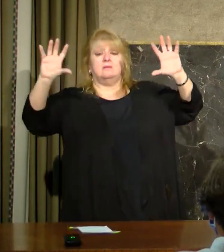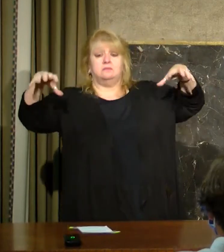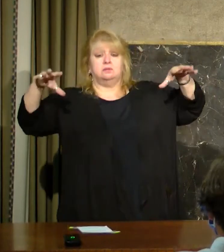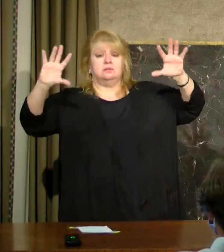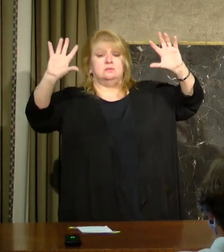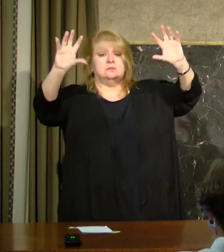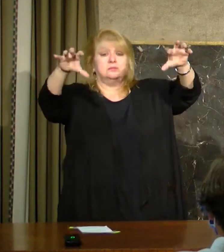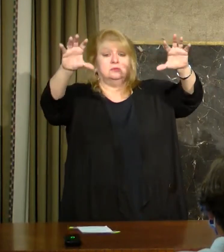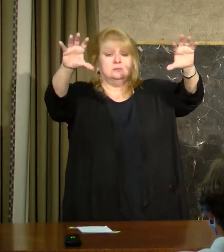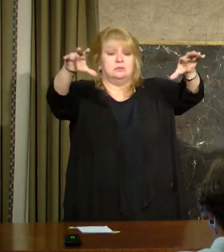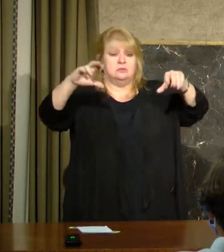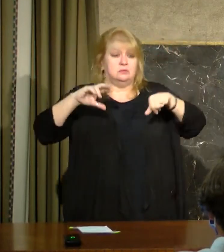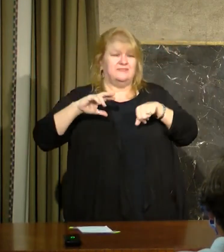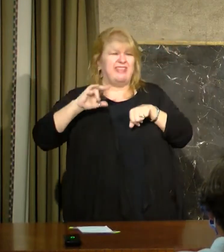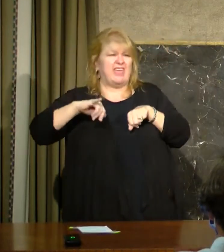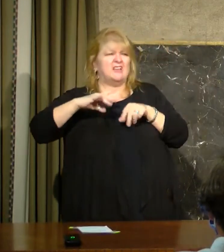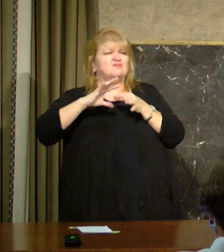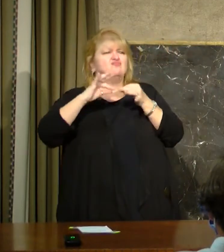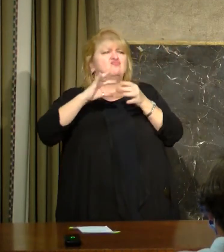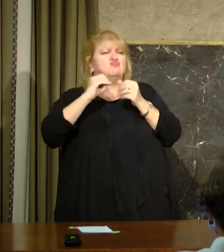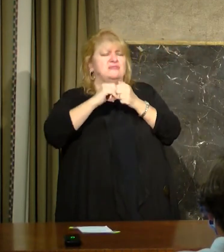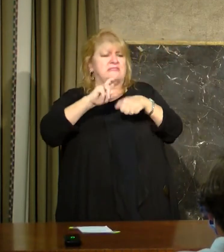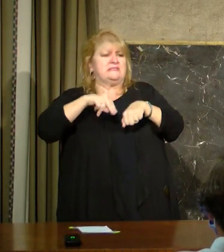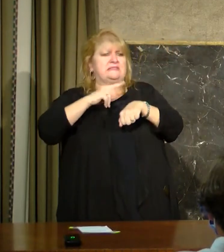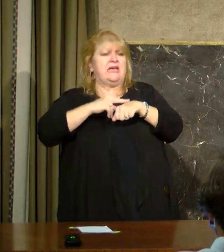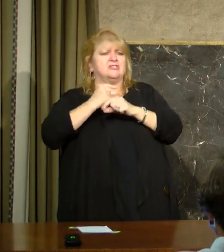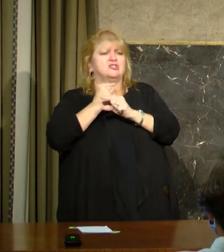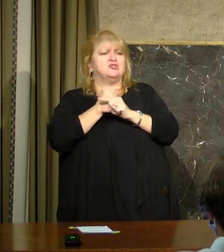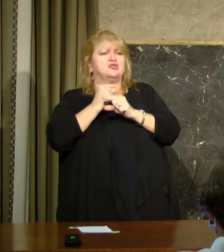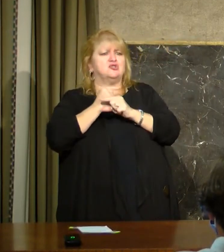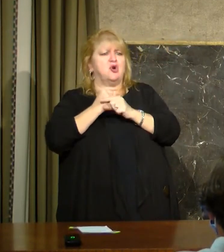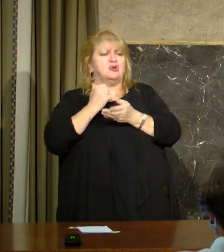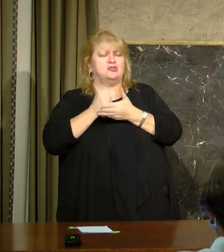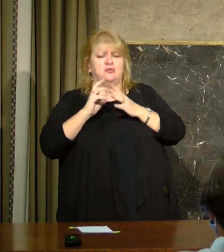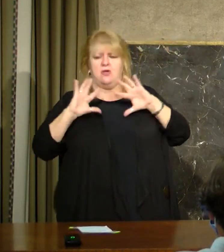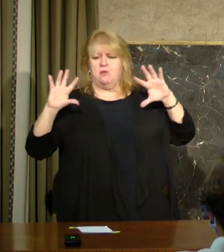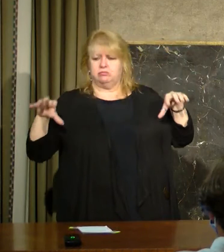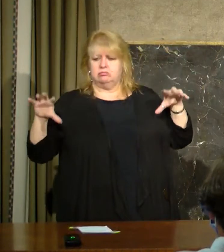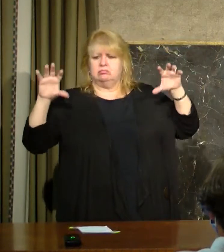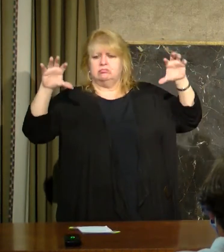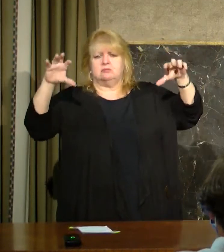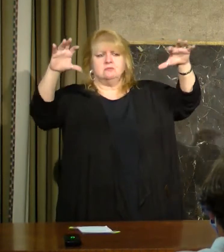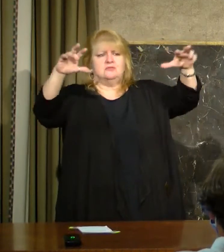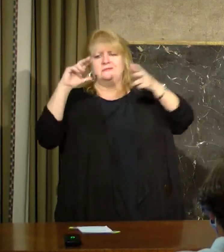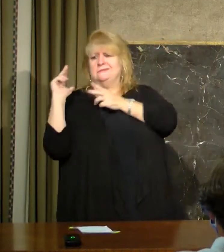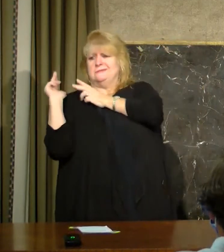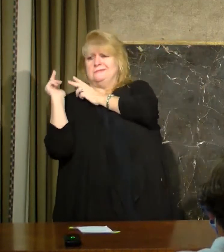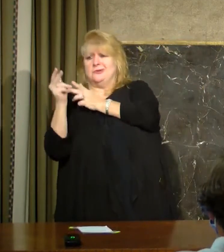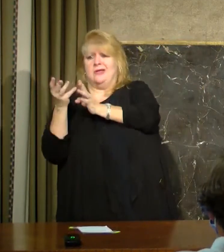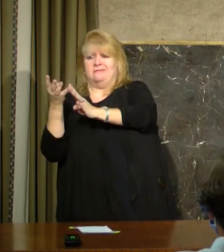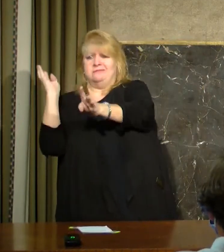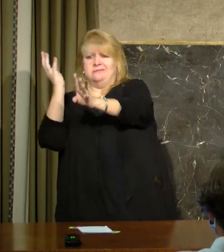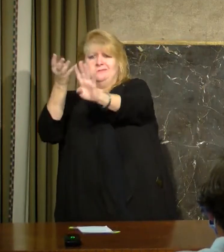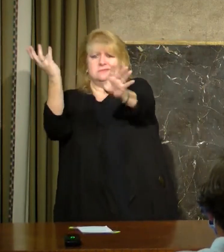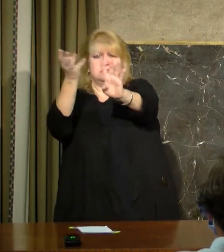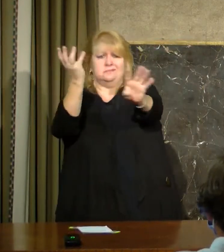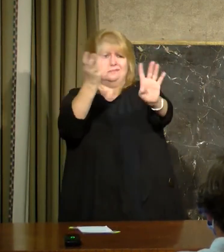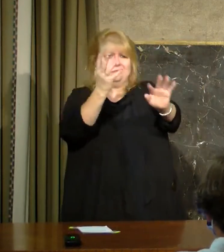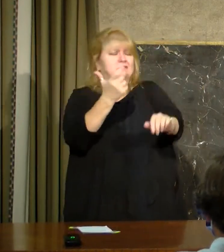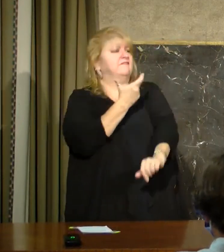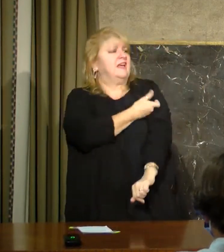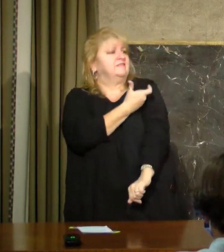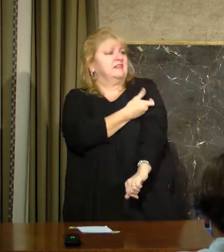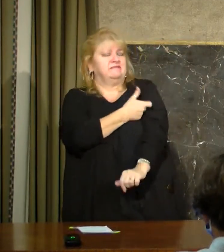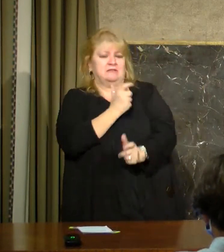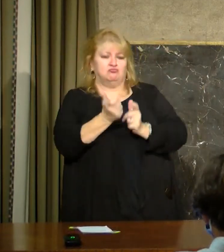on hand to stage such an event. We don't have it today. And when we have the vaccine and it lines